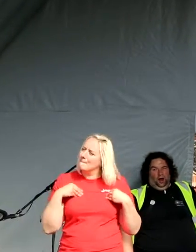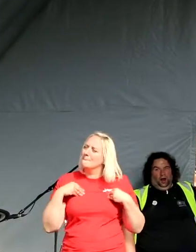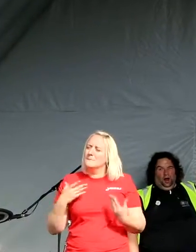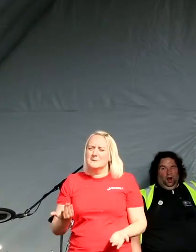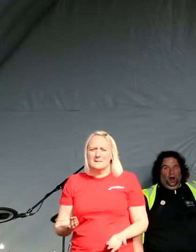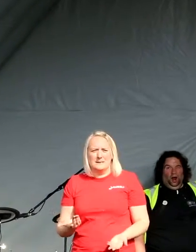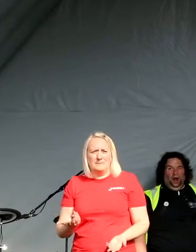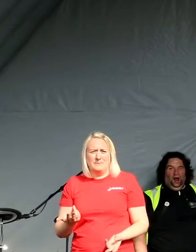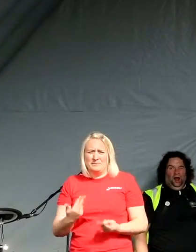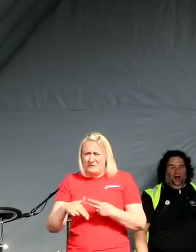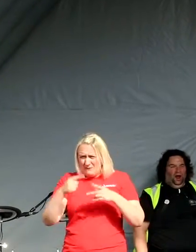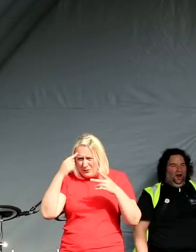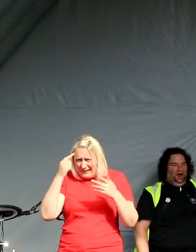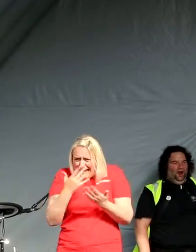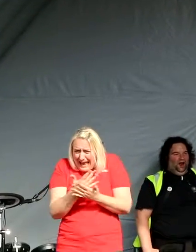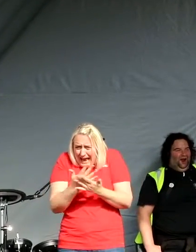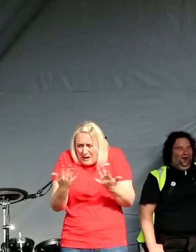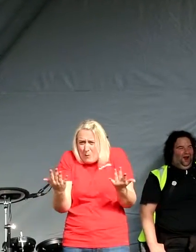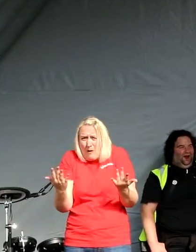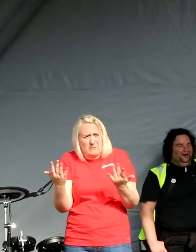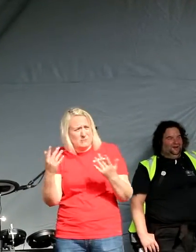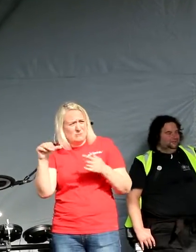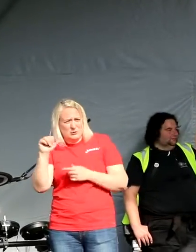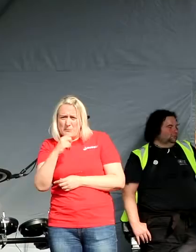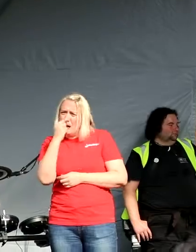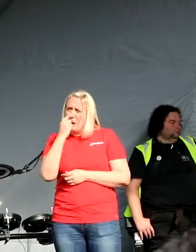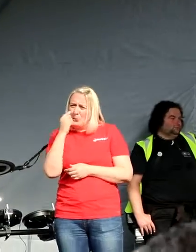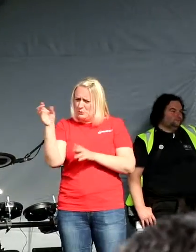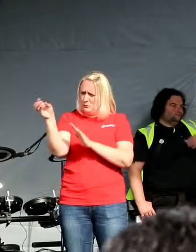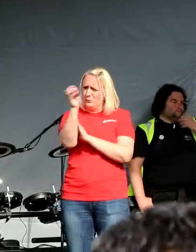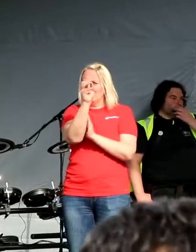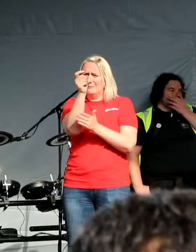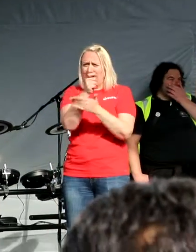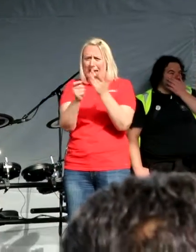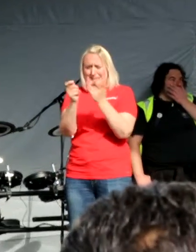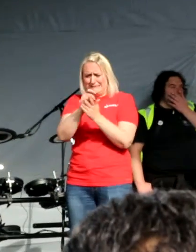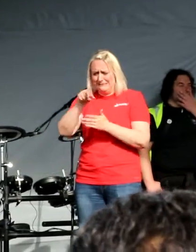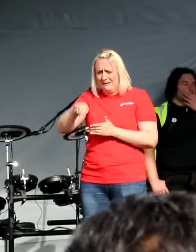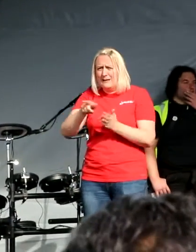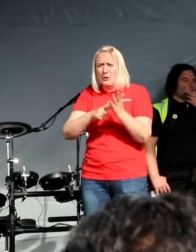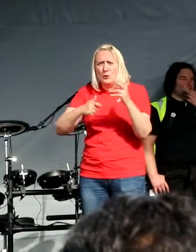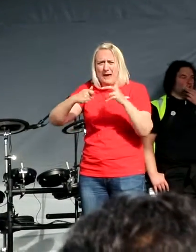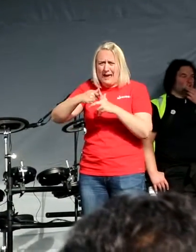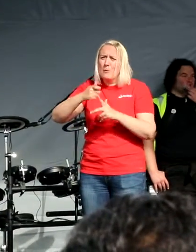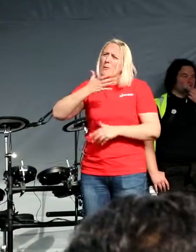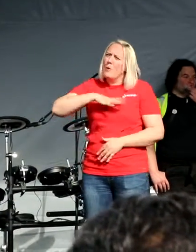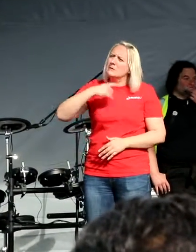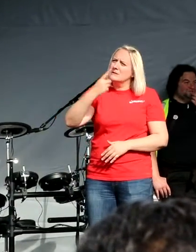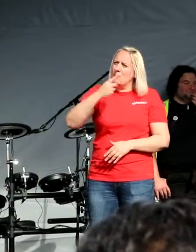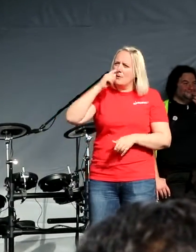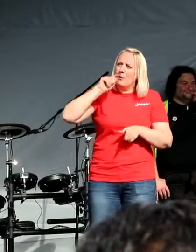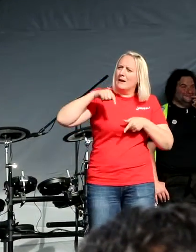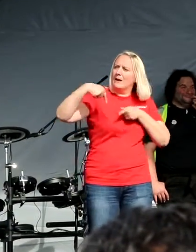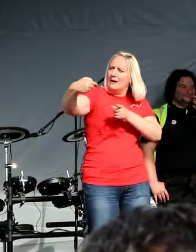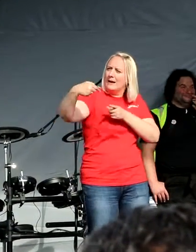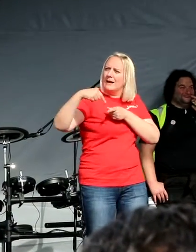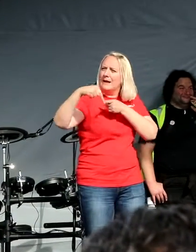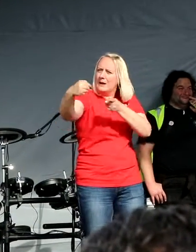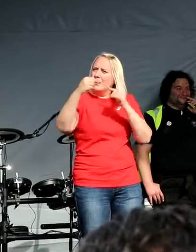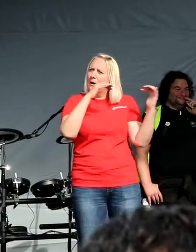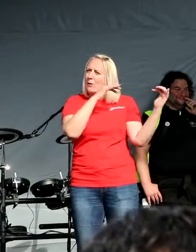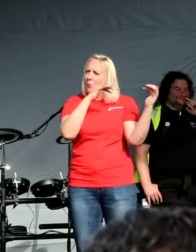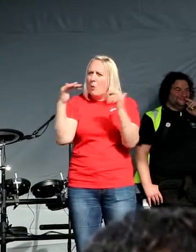anybody should be electable in this country, it should be somebody who has stood against wars and racism and